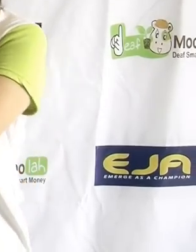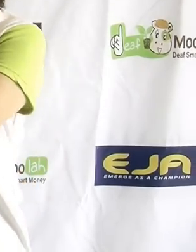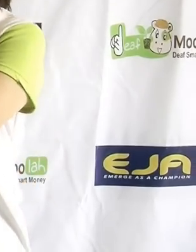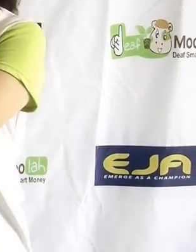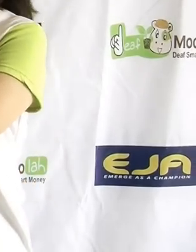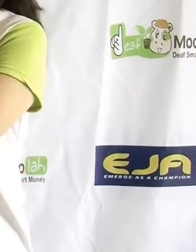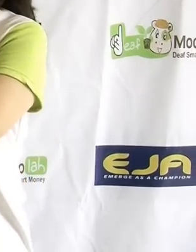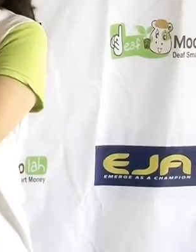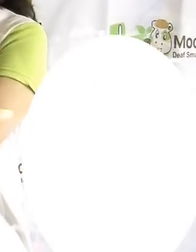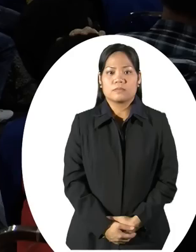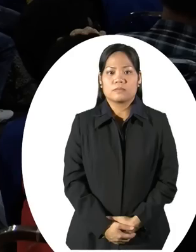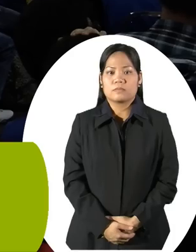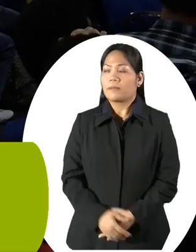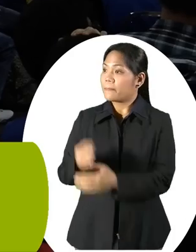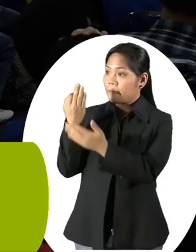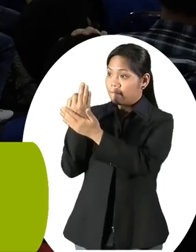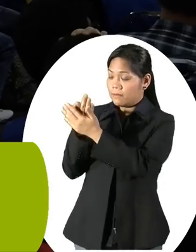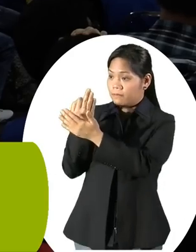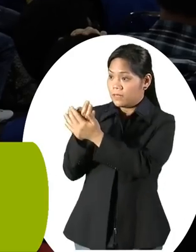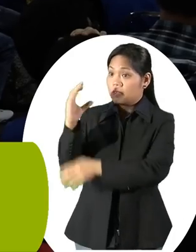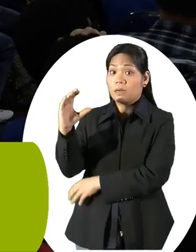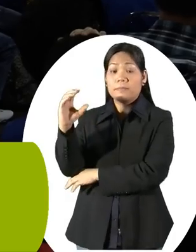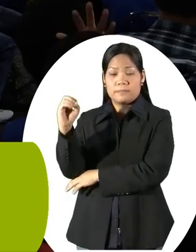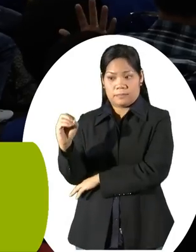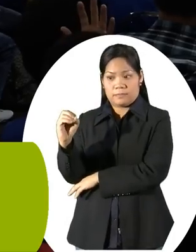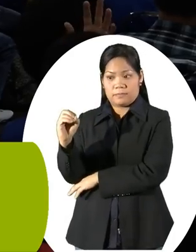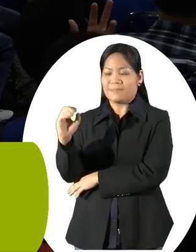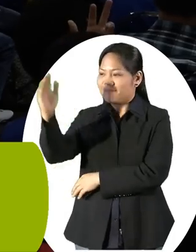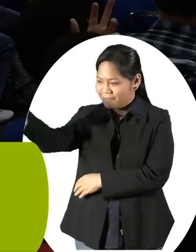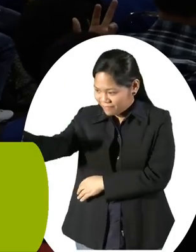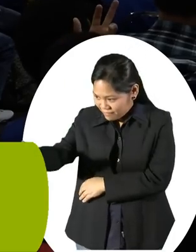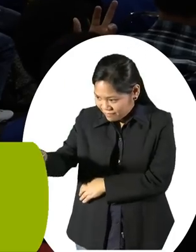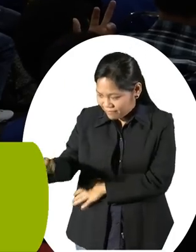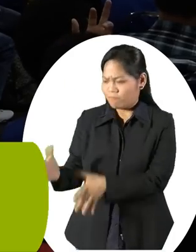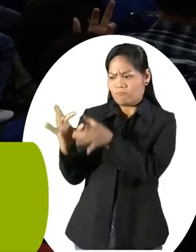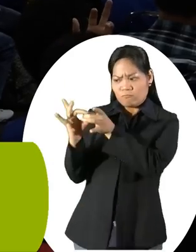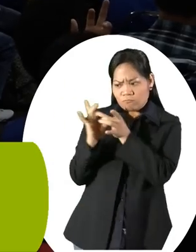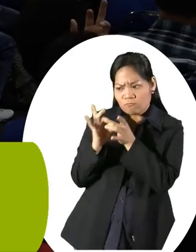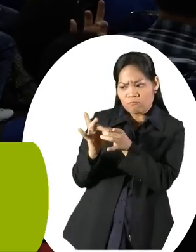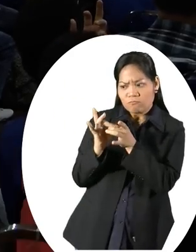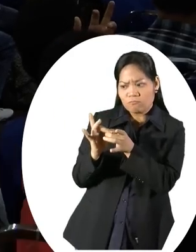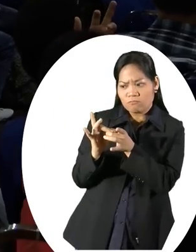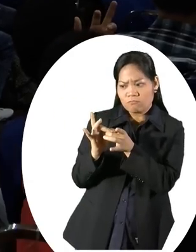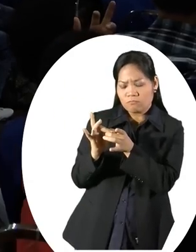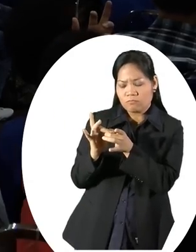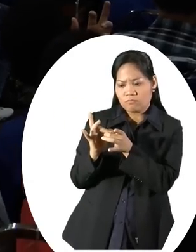the information that was shared. For the financial institutions, we would like to welcome them to work with us, you know, collaborate to conduct more